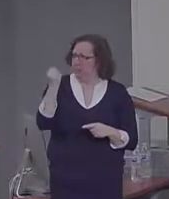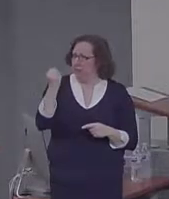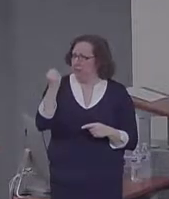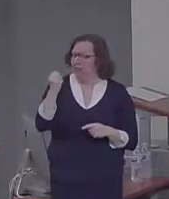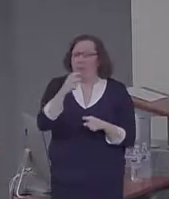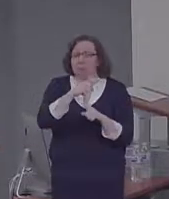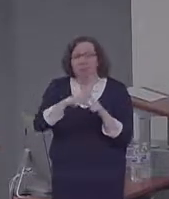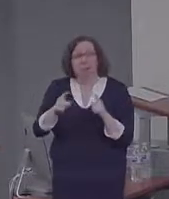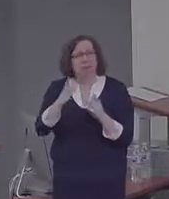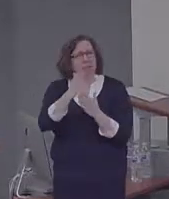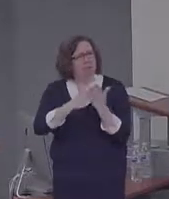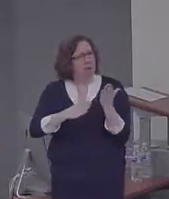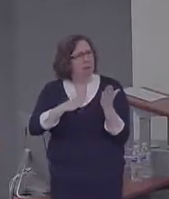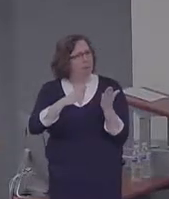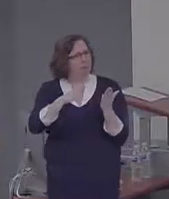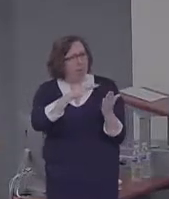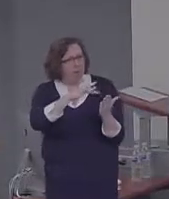pointed toward a possible link between the two.